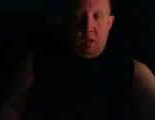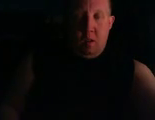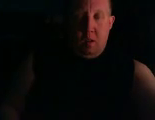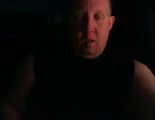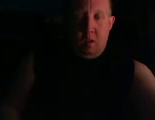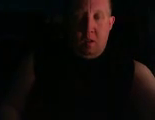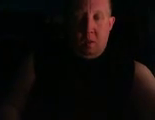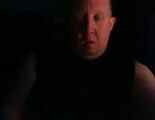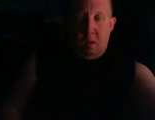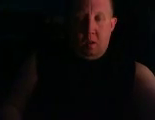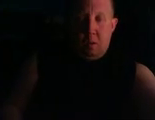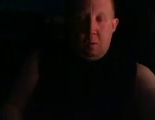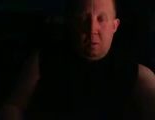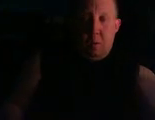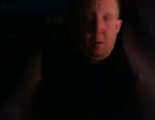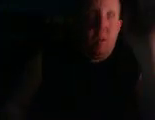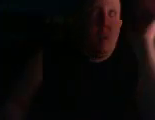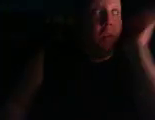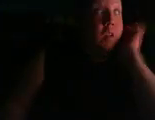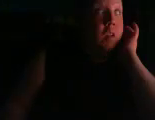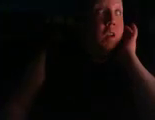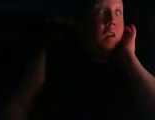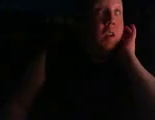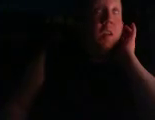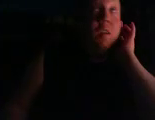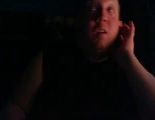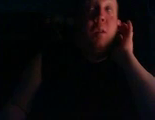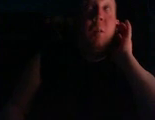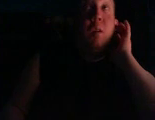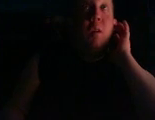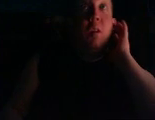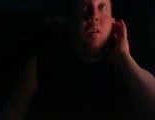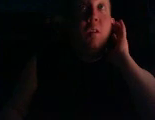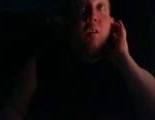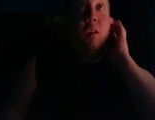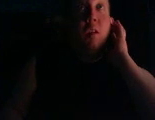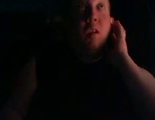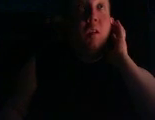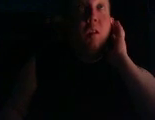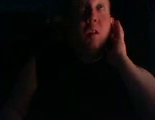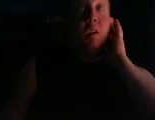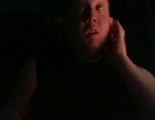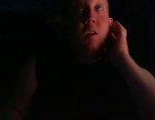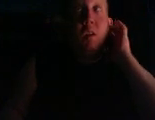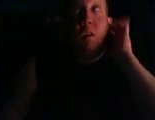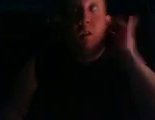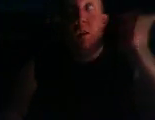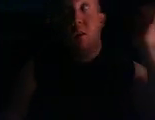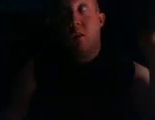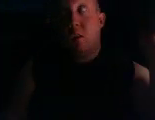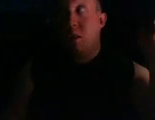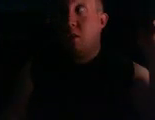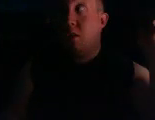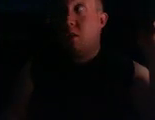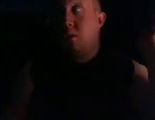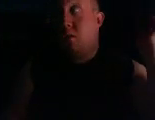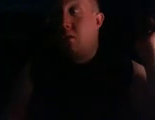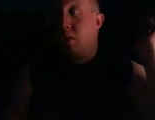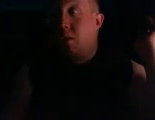It's Monday, it was Sunday night, you know, Sunday, you know, say